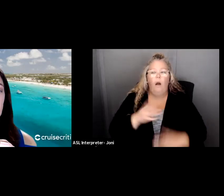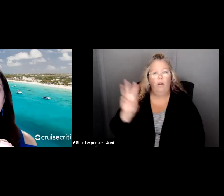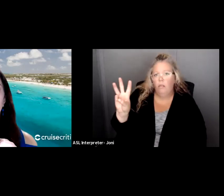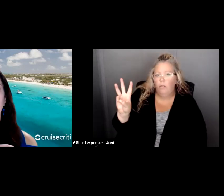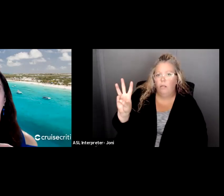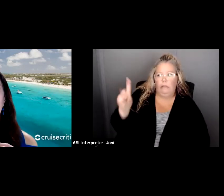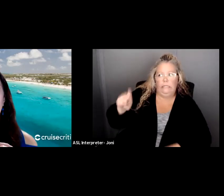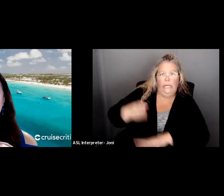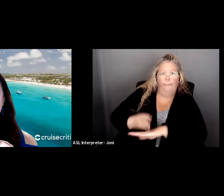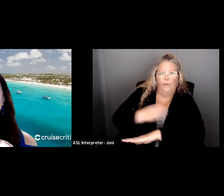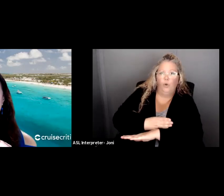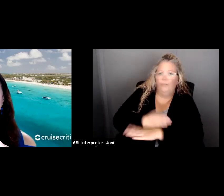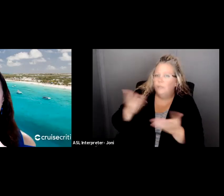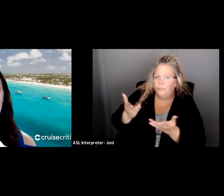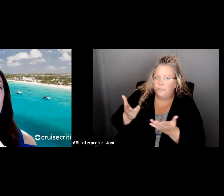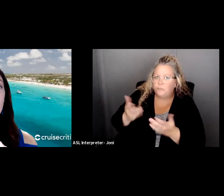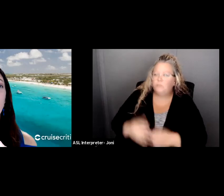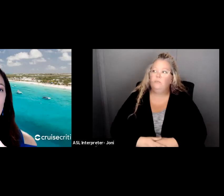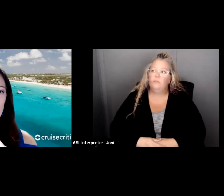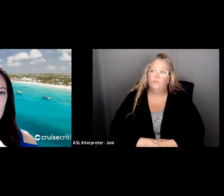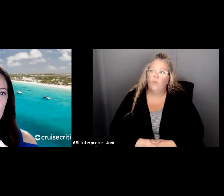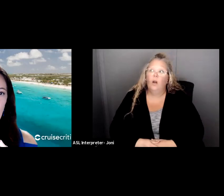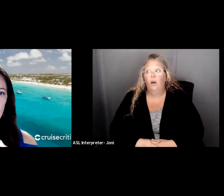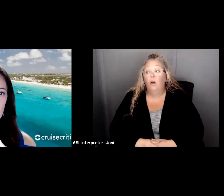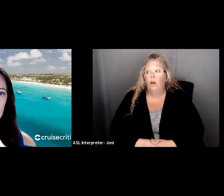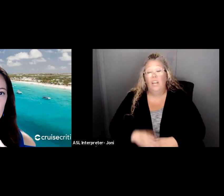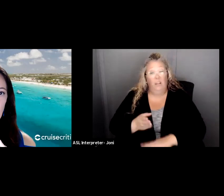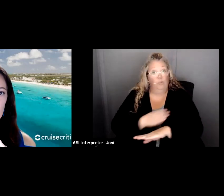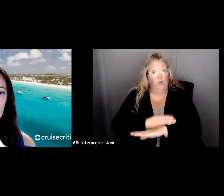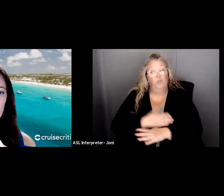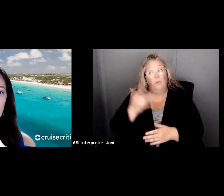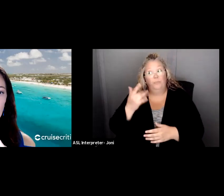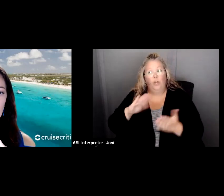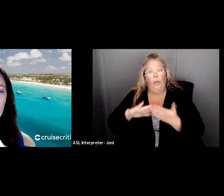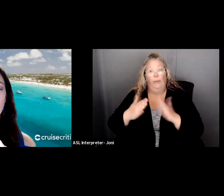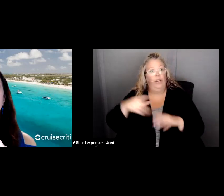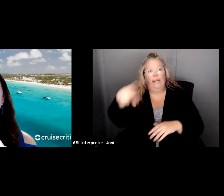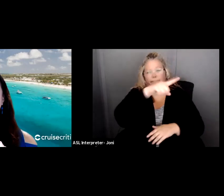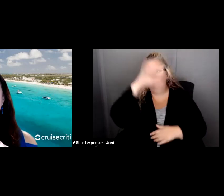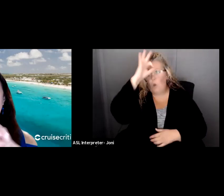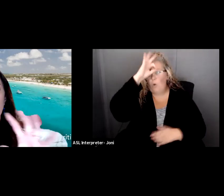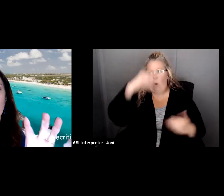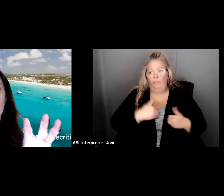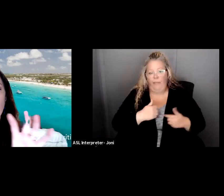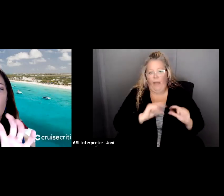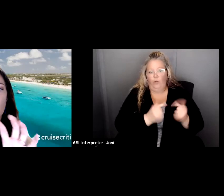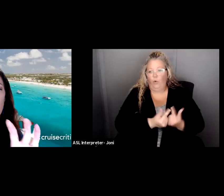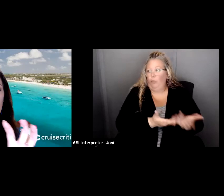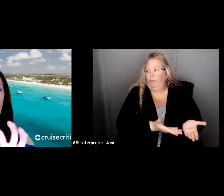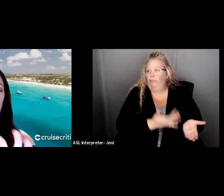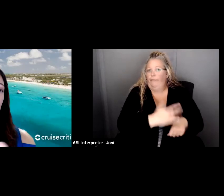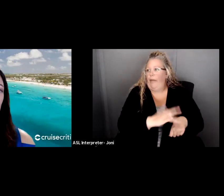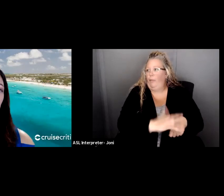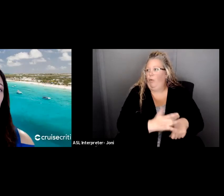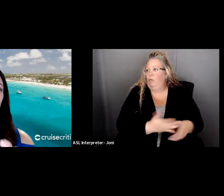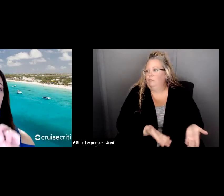be, um, our community. No one knows that we have these, um, peer support groups. And so you think through this